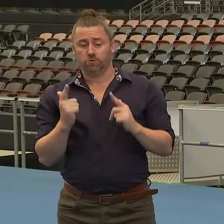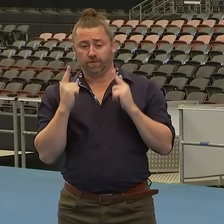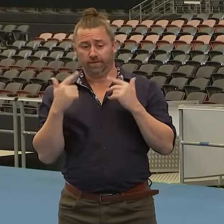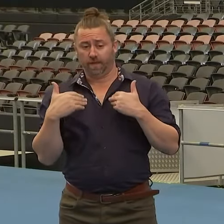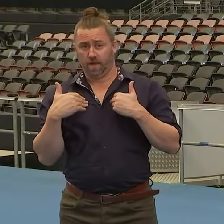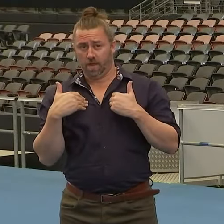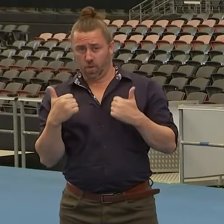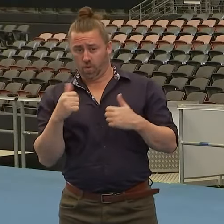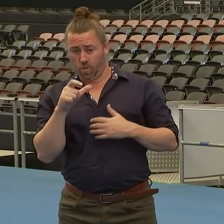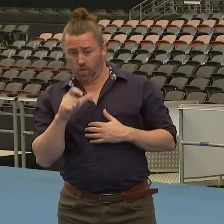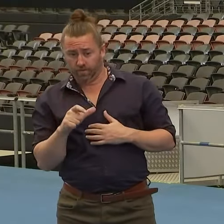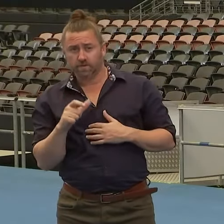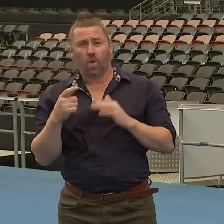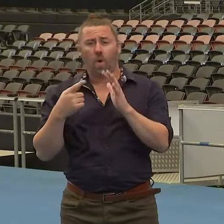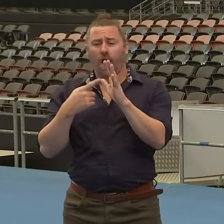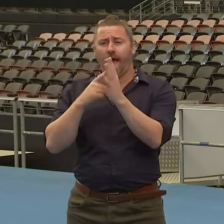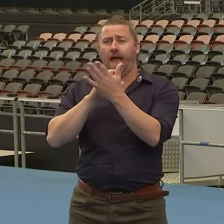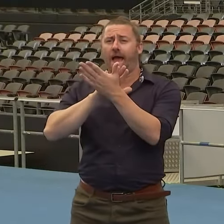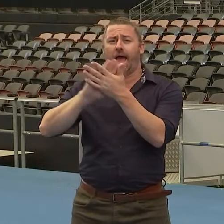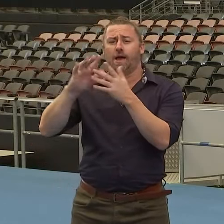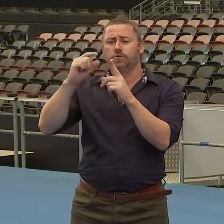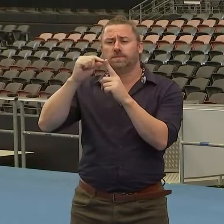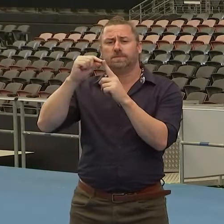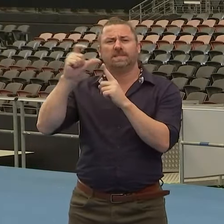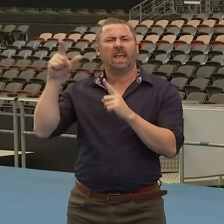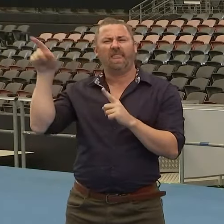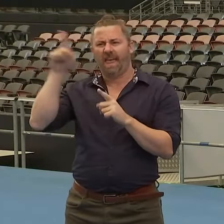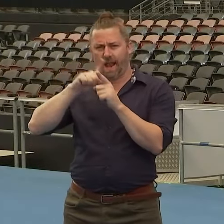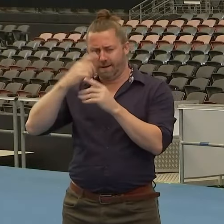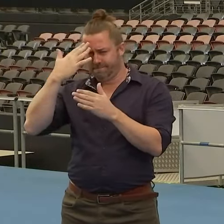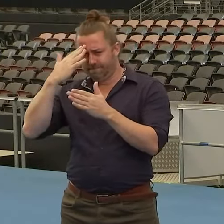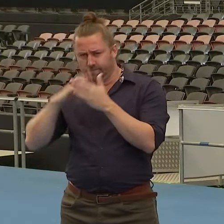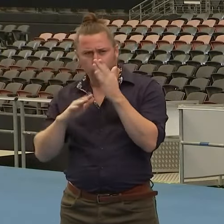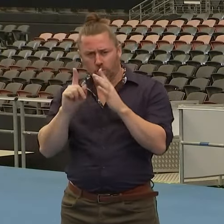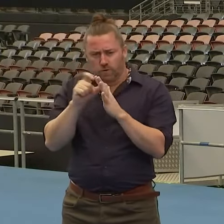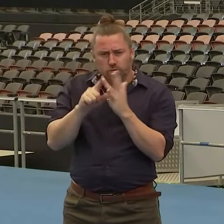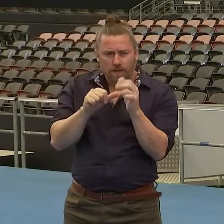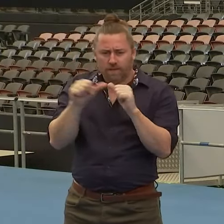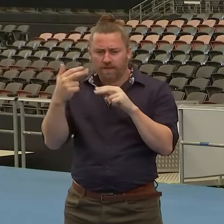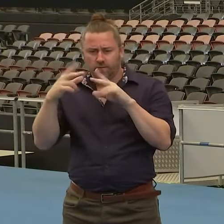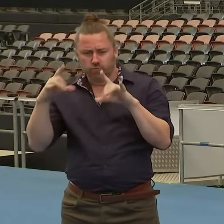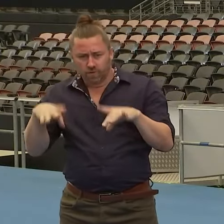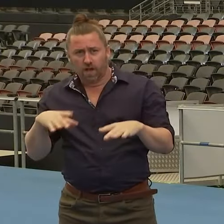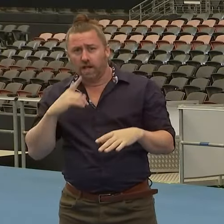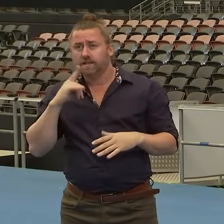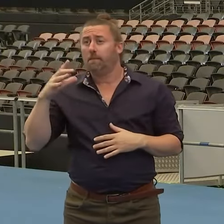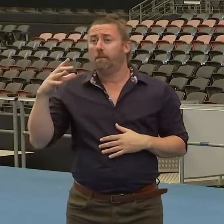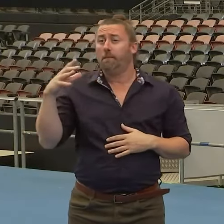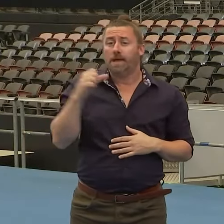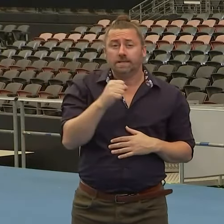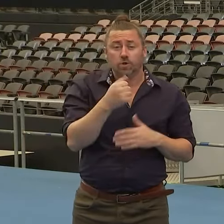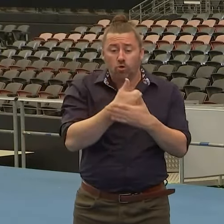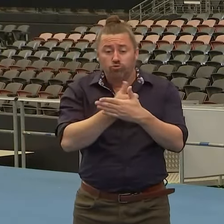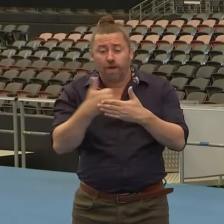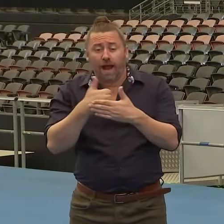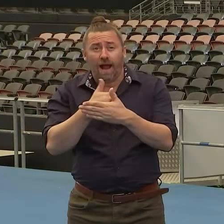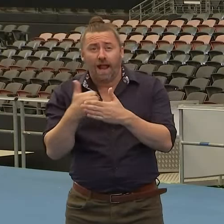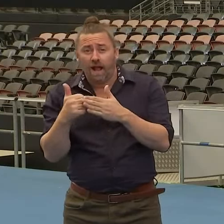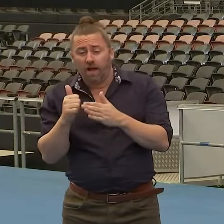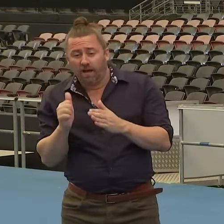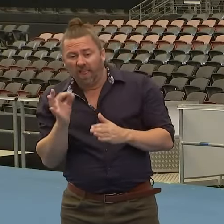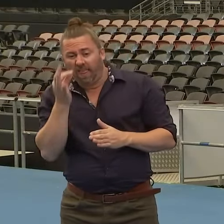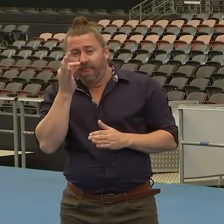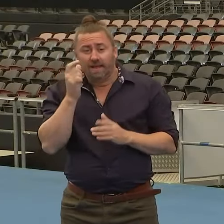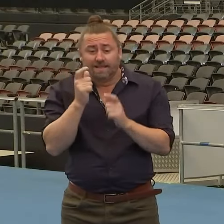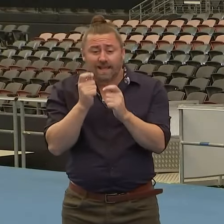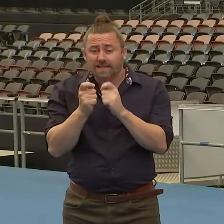officer or by AHPPC that staff or students need regular testing. On top of that,